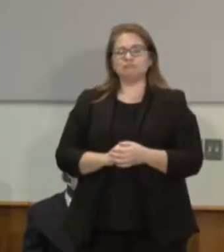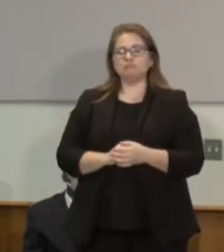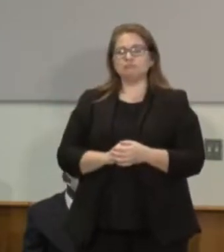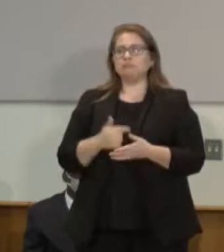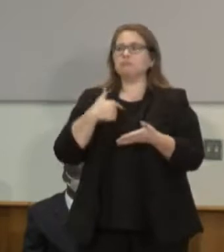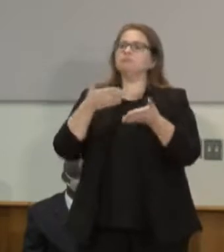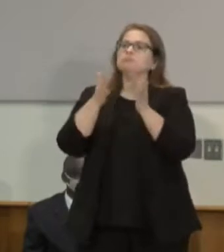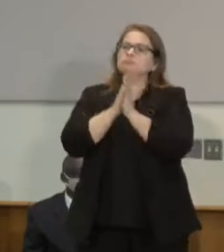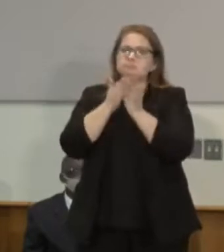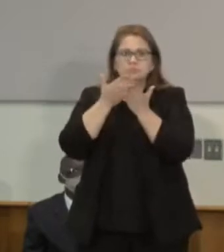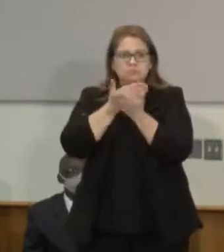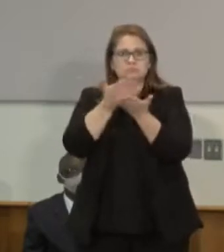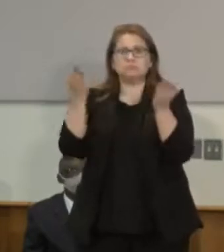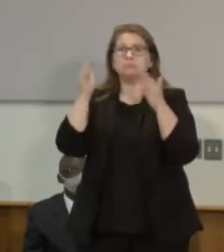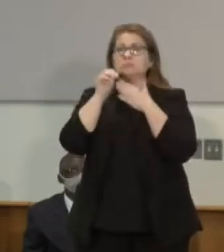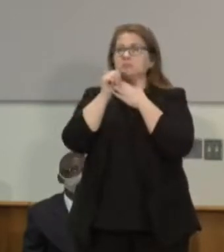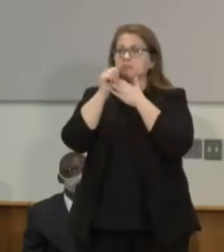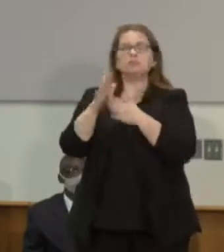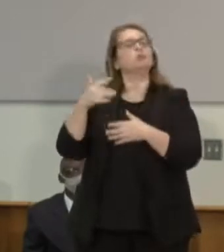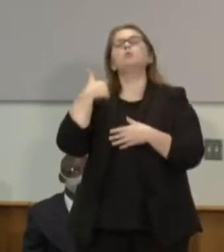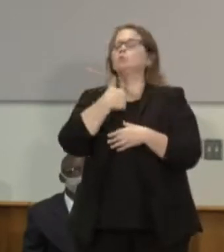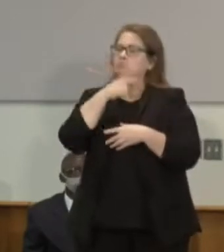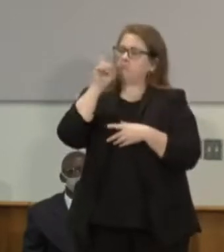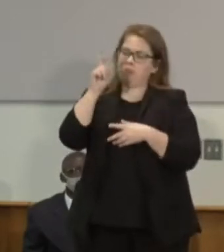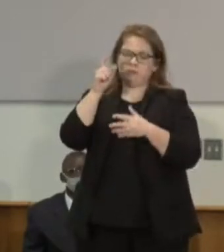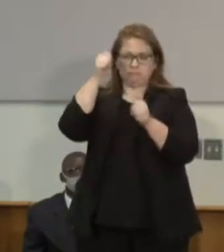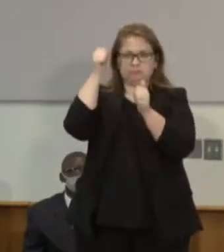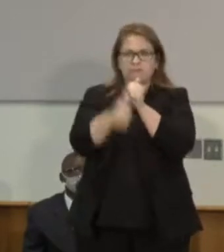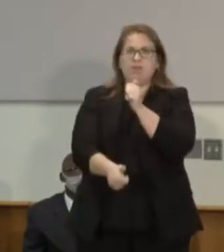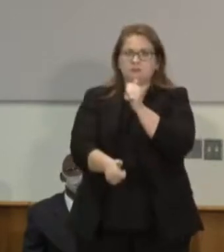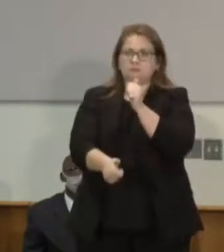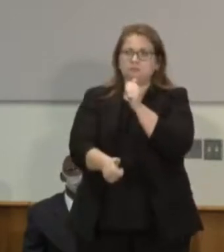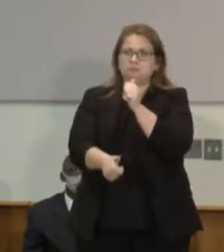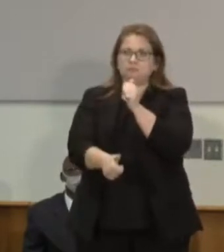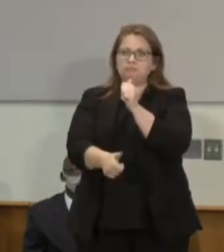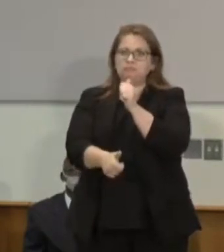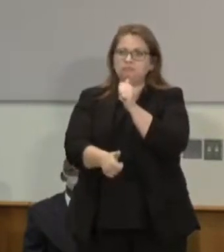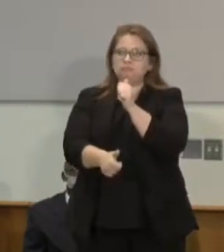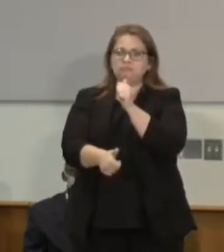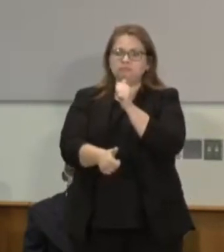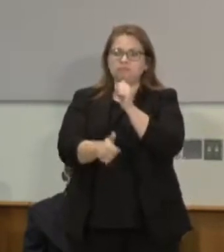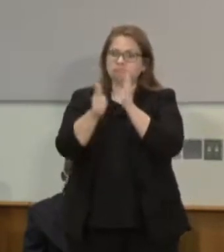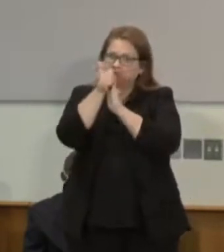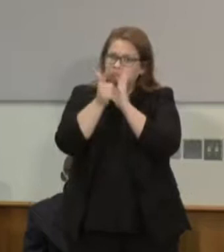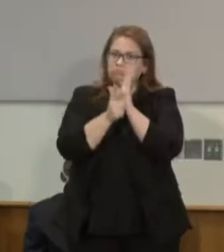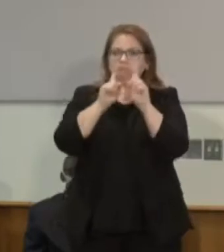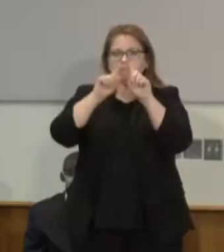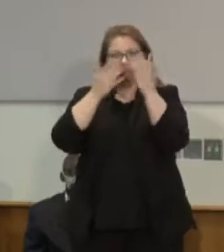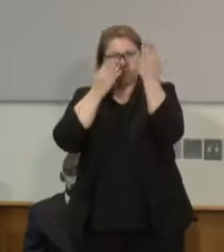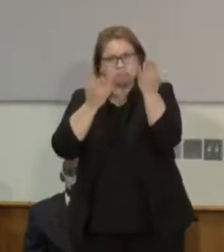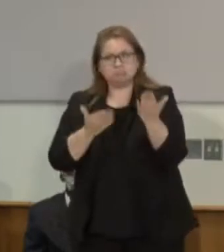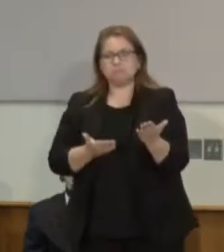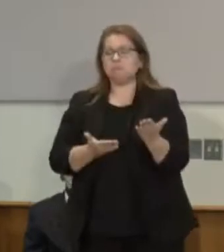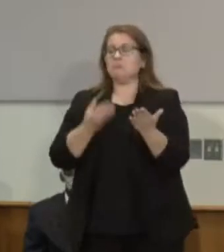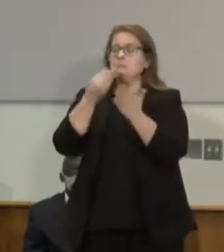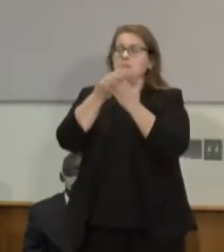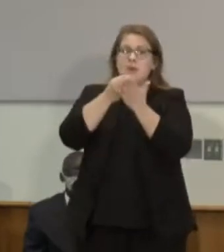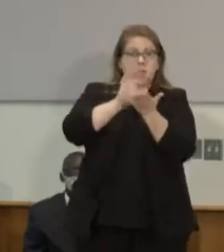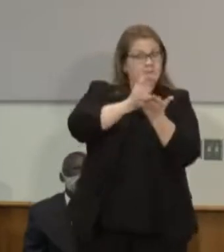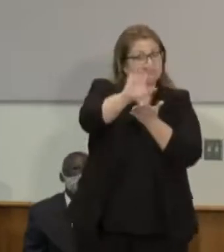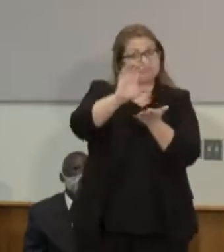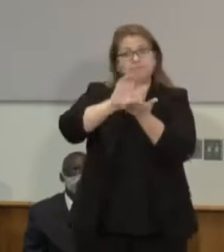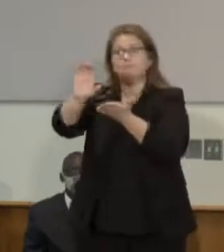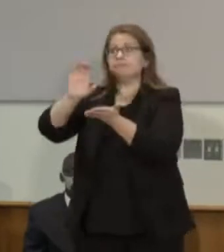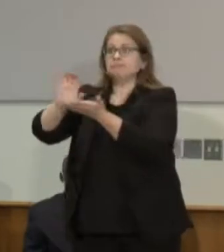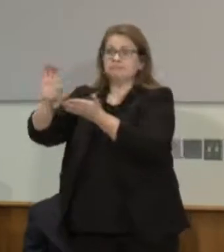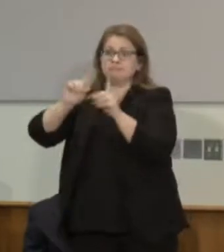passing transformative criminal justice legislation and support our efforts to redistribute funding and resources